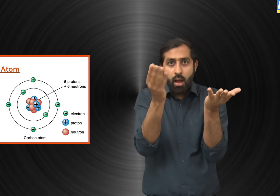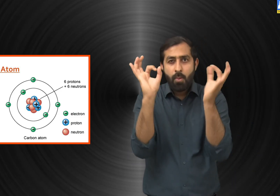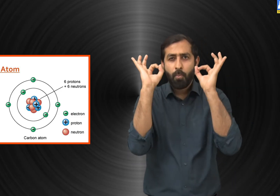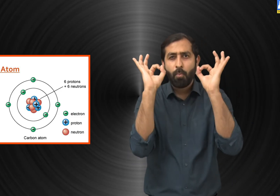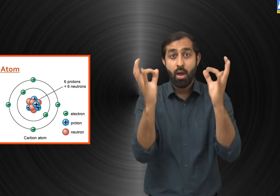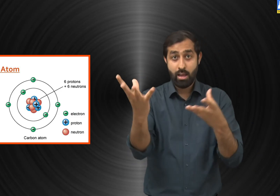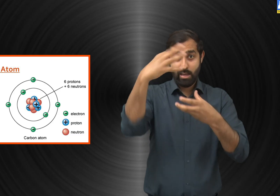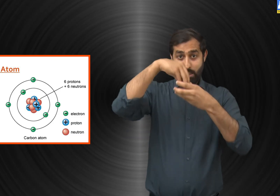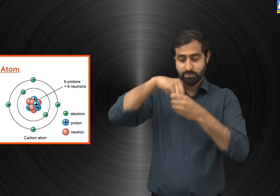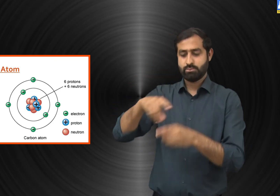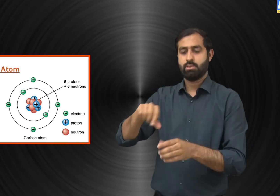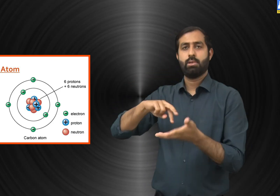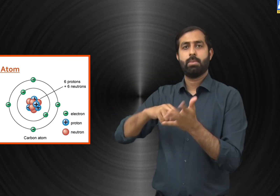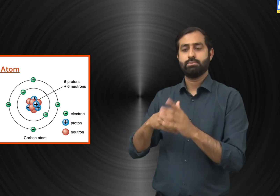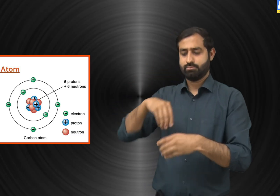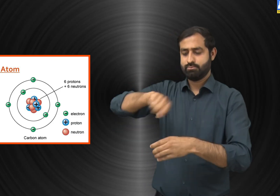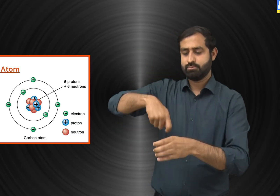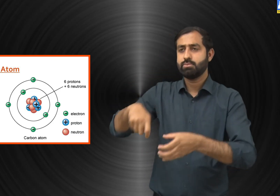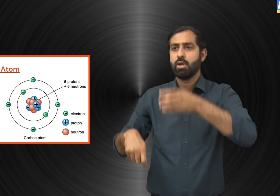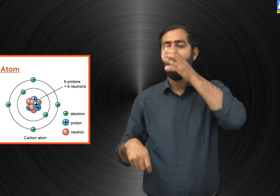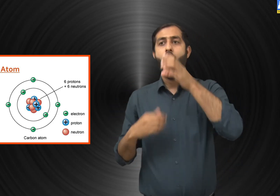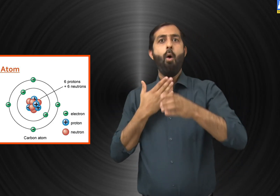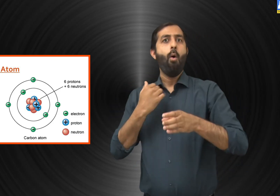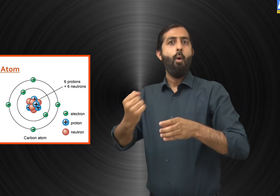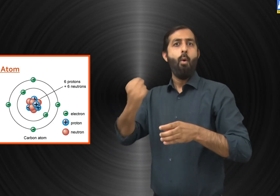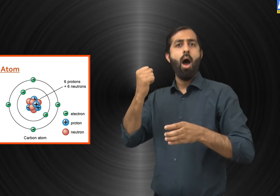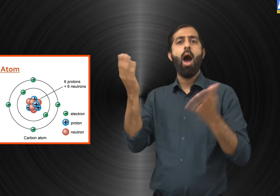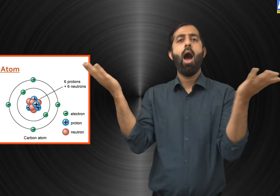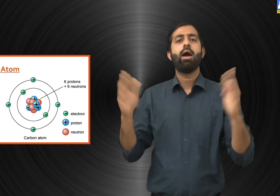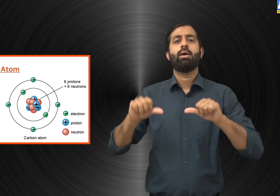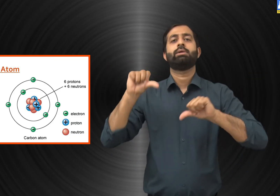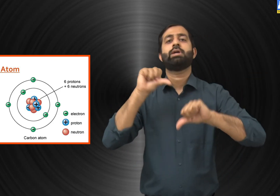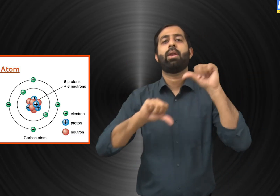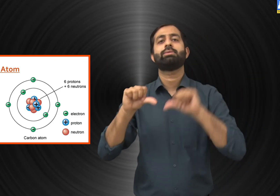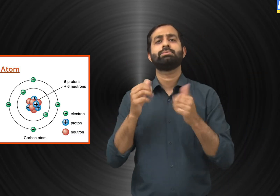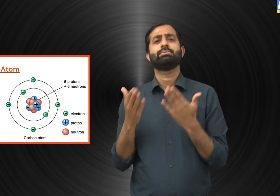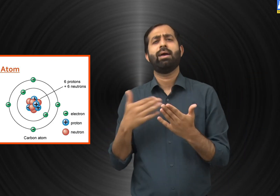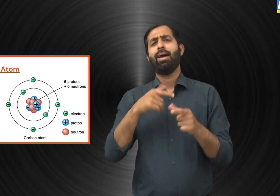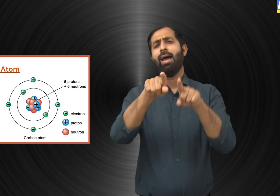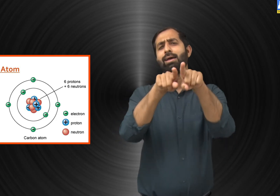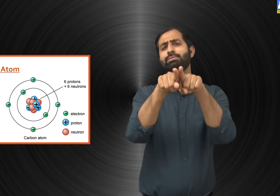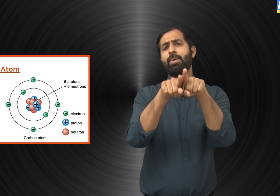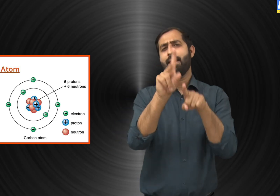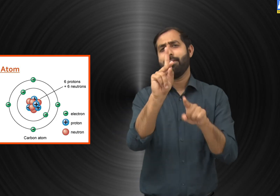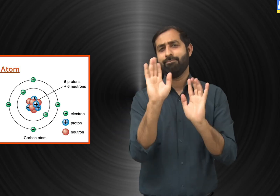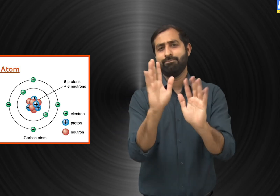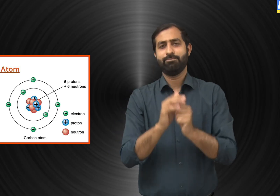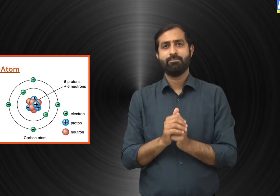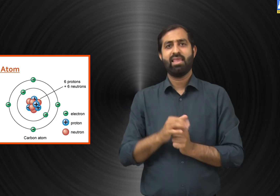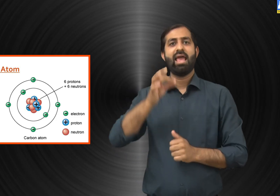positive charge of one proton. A proper balance between the chemical elements is important. Let me give you another